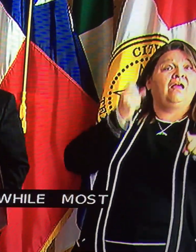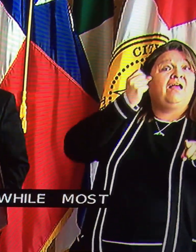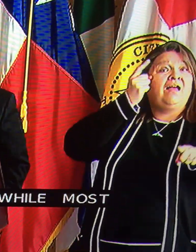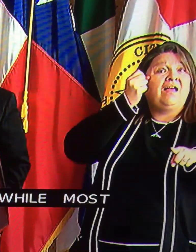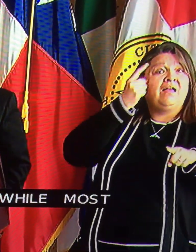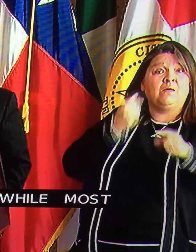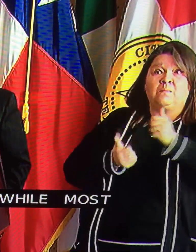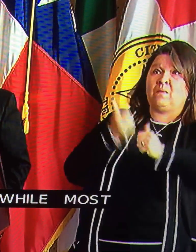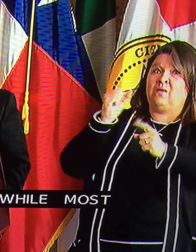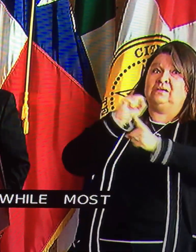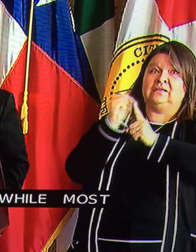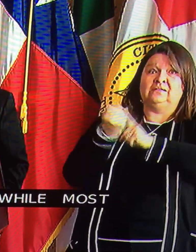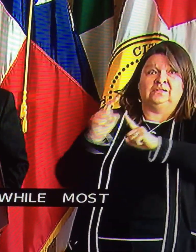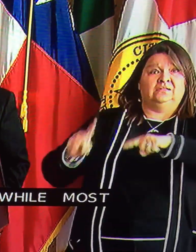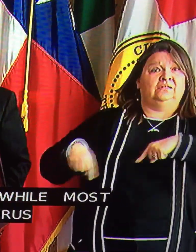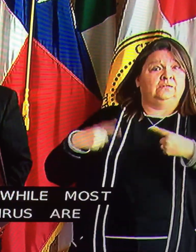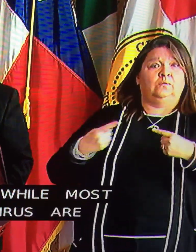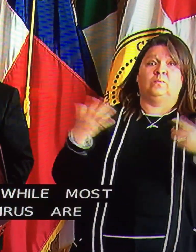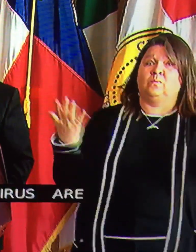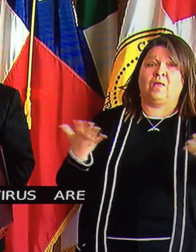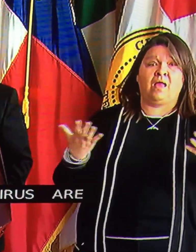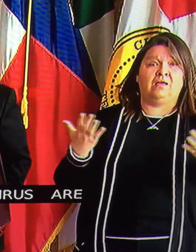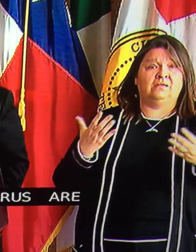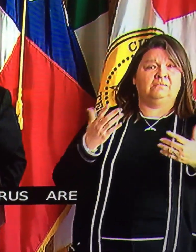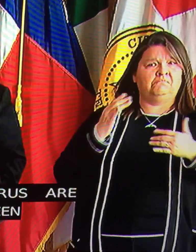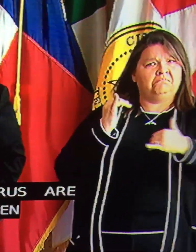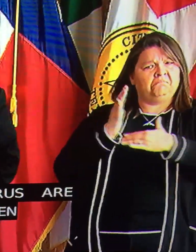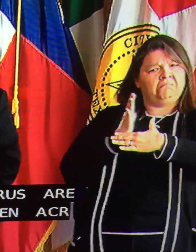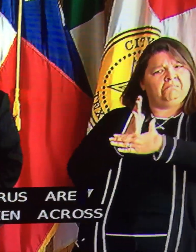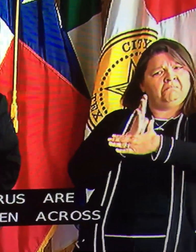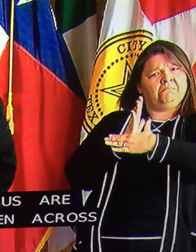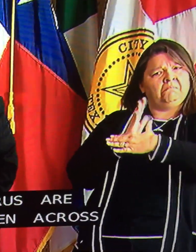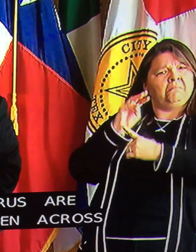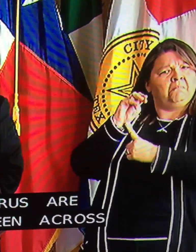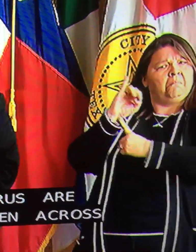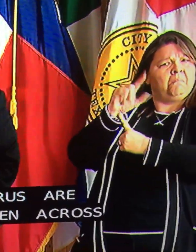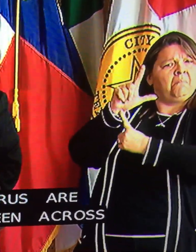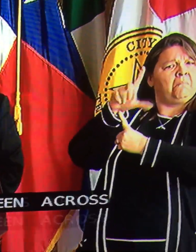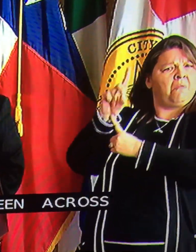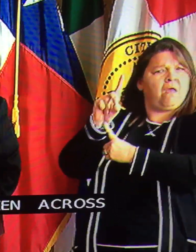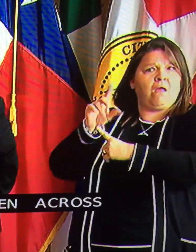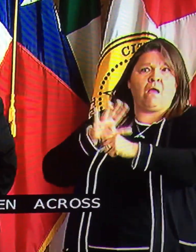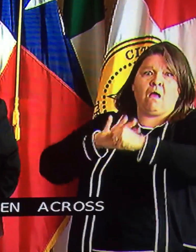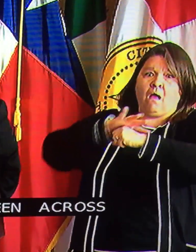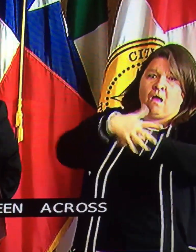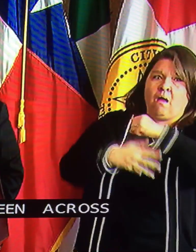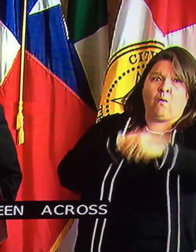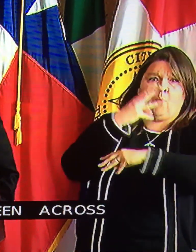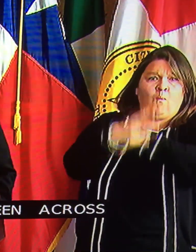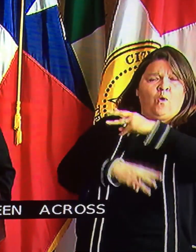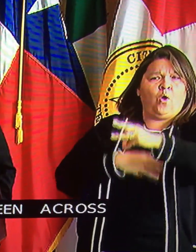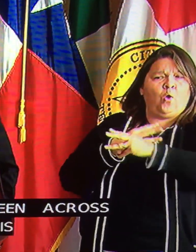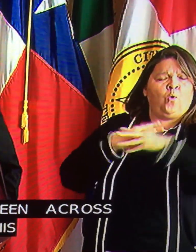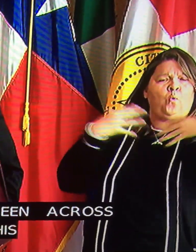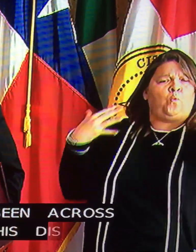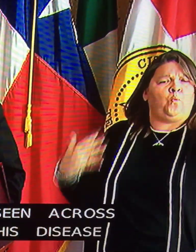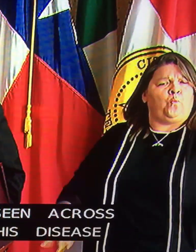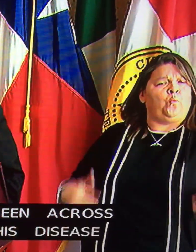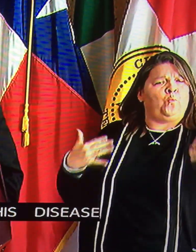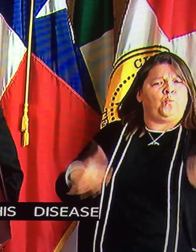mild, what we have seen across the world is that this disease is more lethal